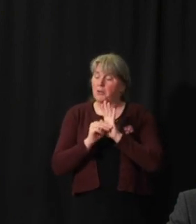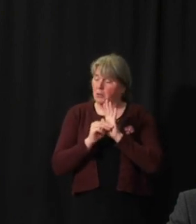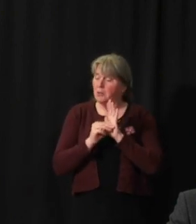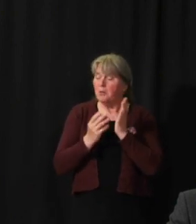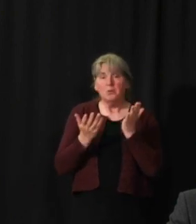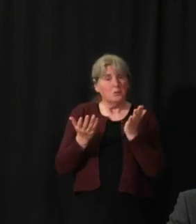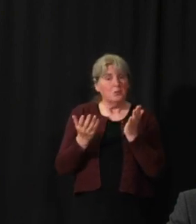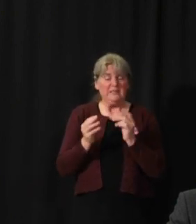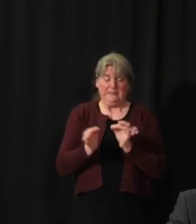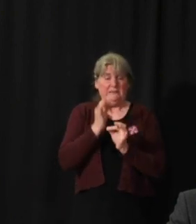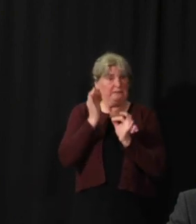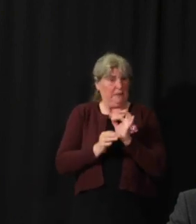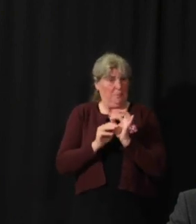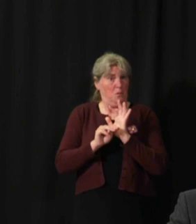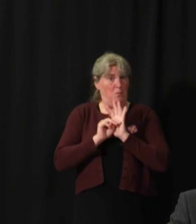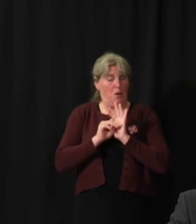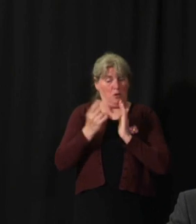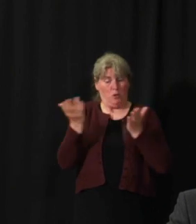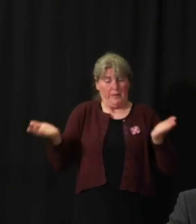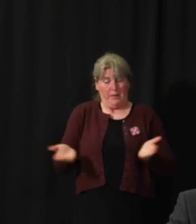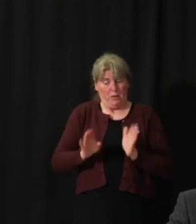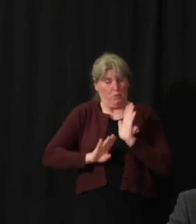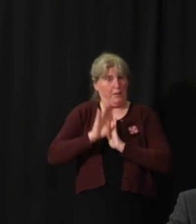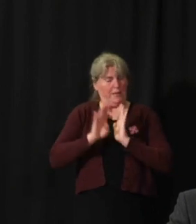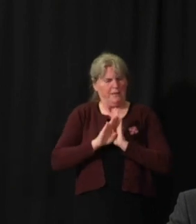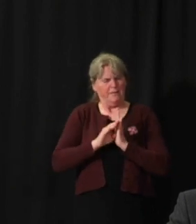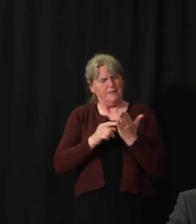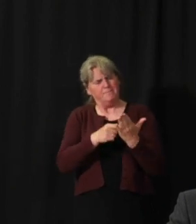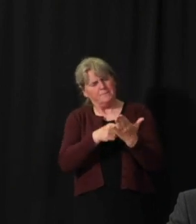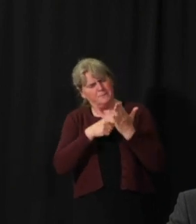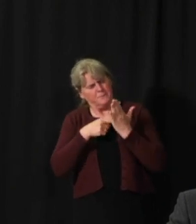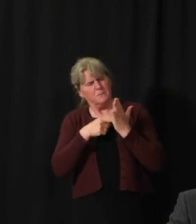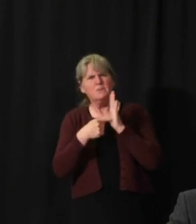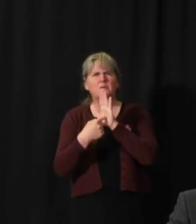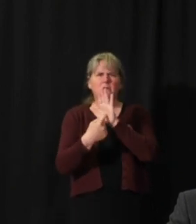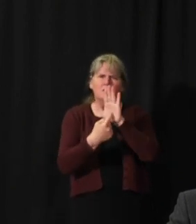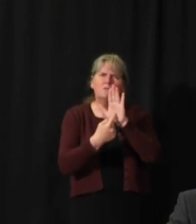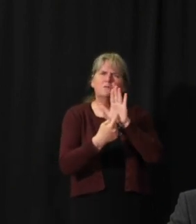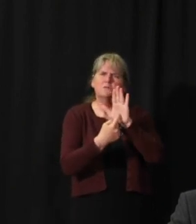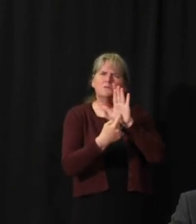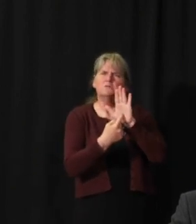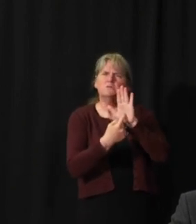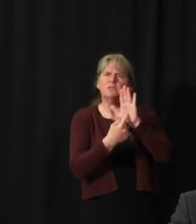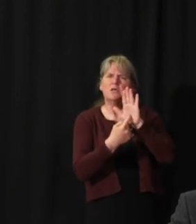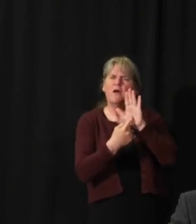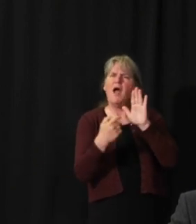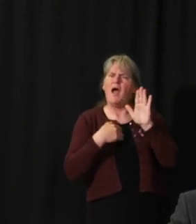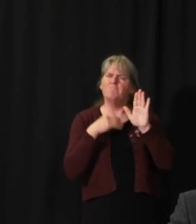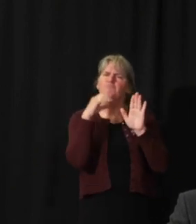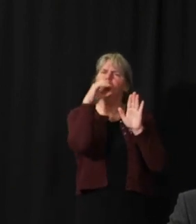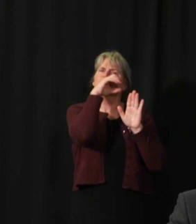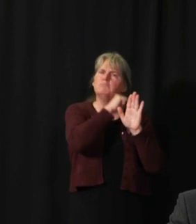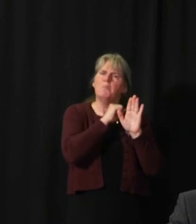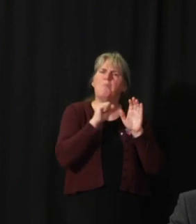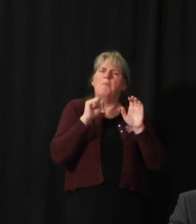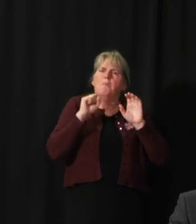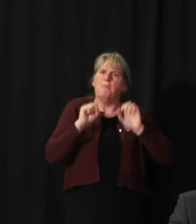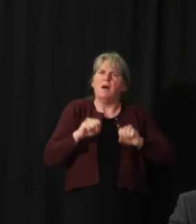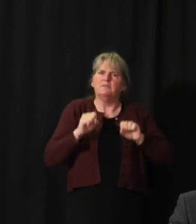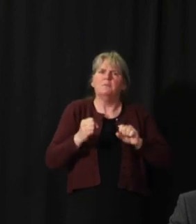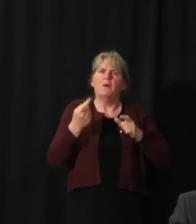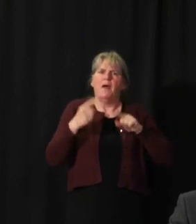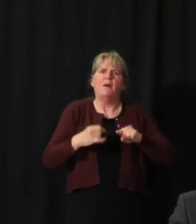simple models that we've developed so far allow us to show, again, to give us some estimate of what could have happened